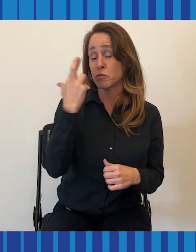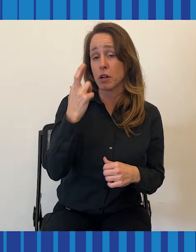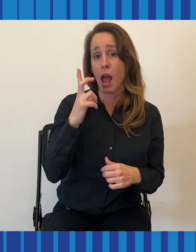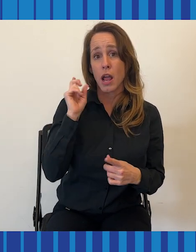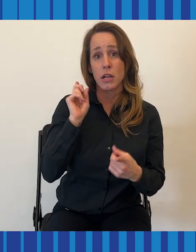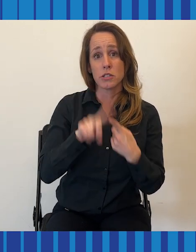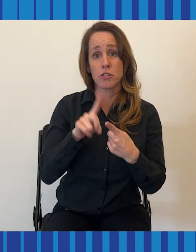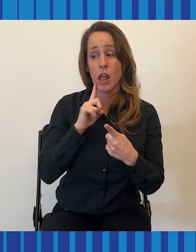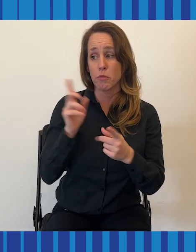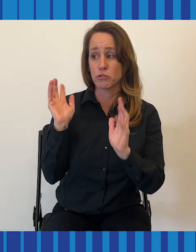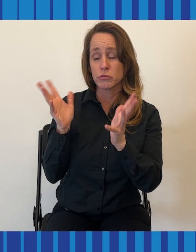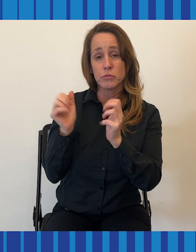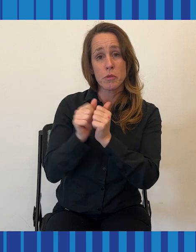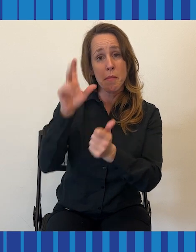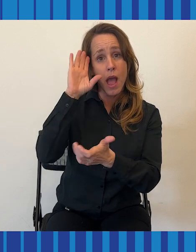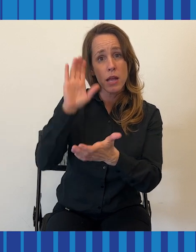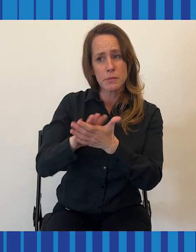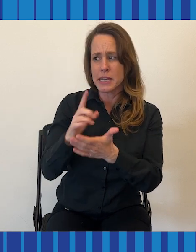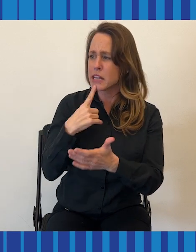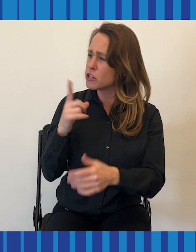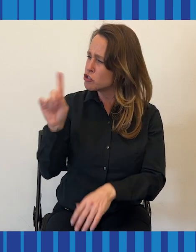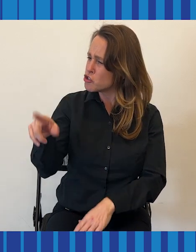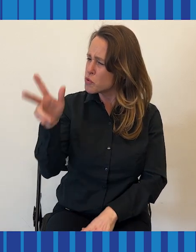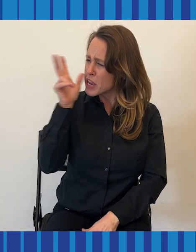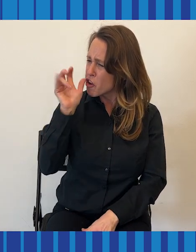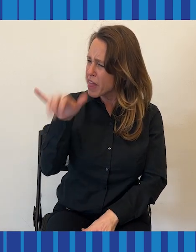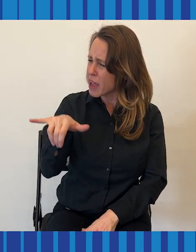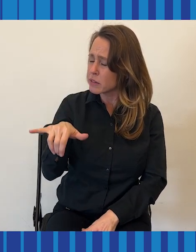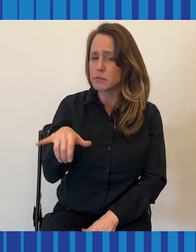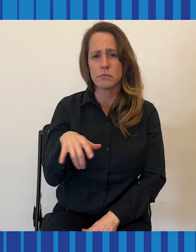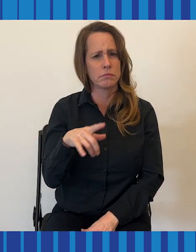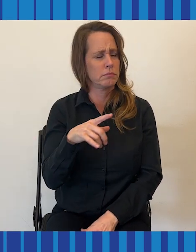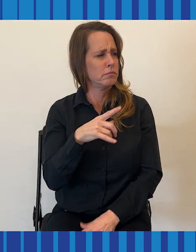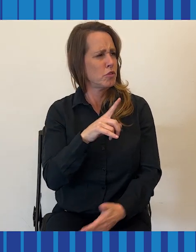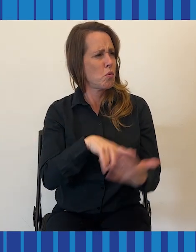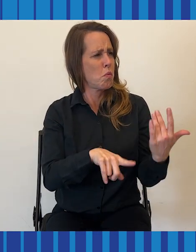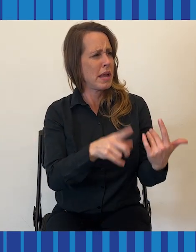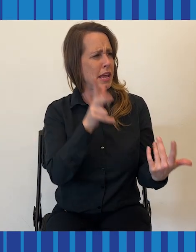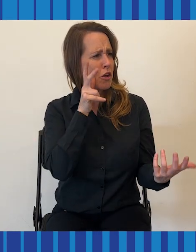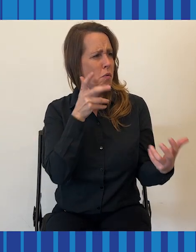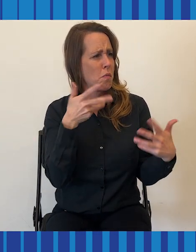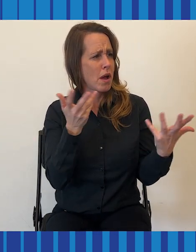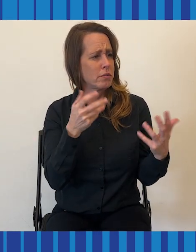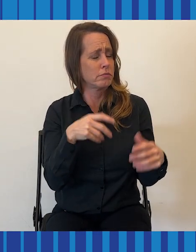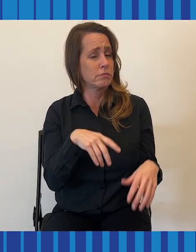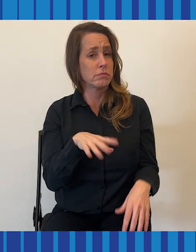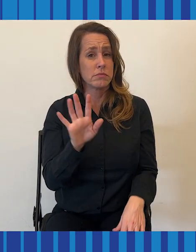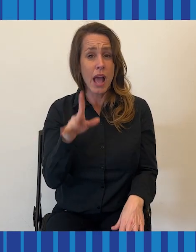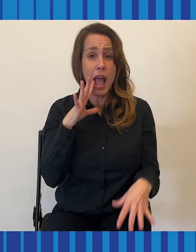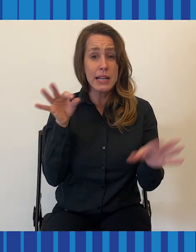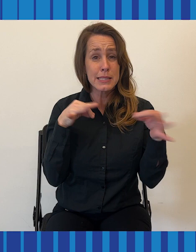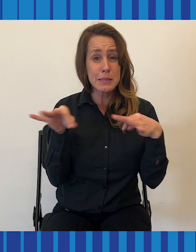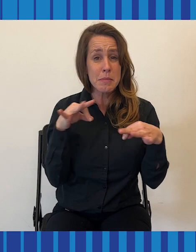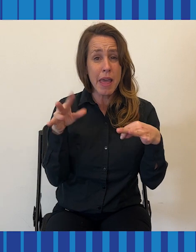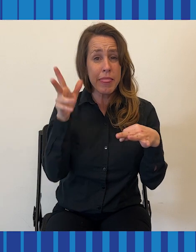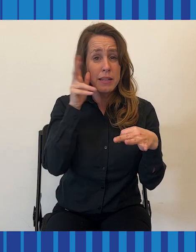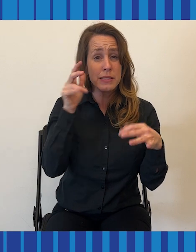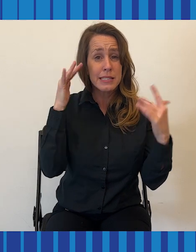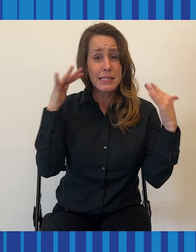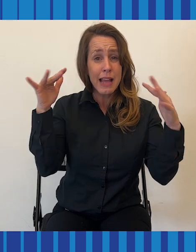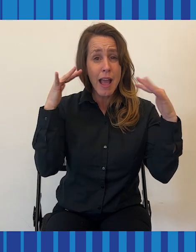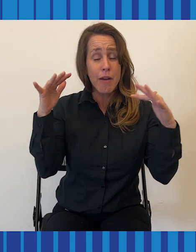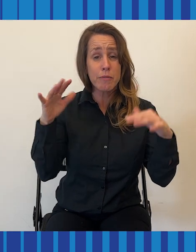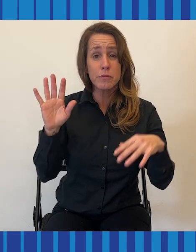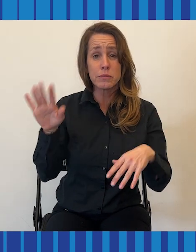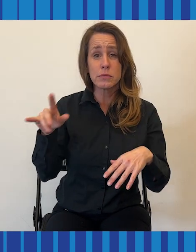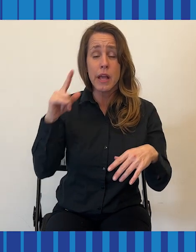conversation with my husband, and I said, do you hear that? He said, what? And I explained what the sound is to me, and it's